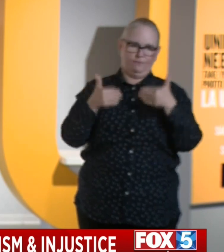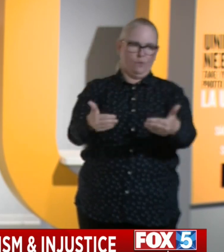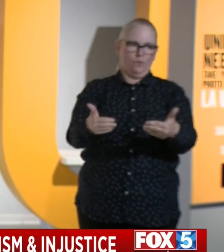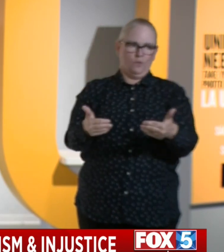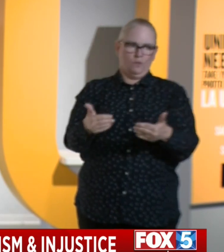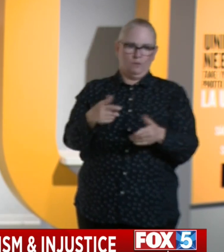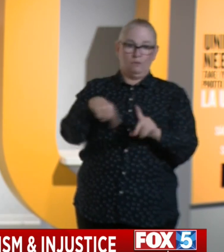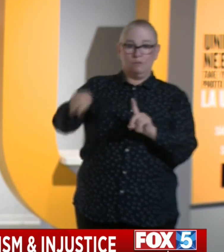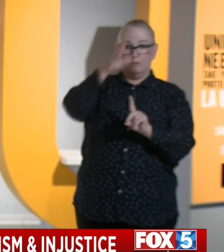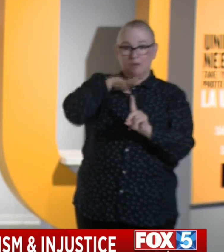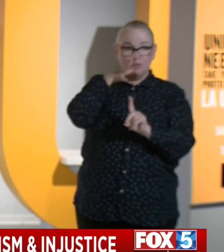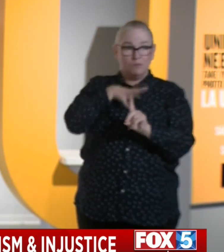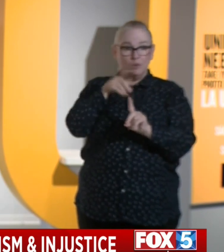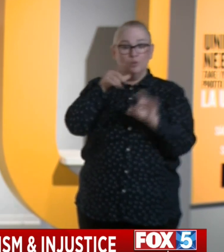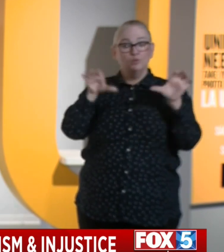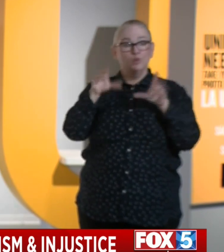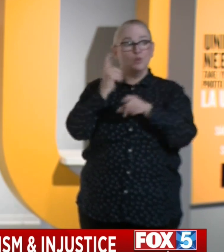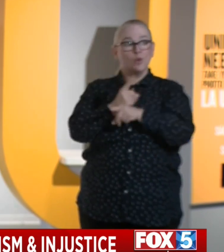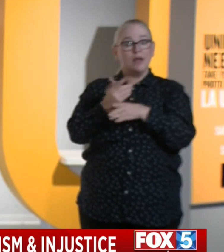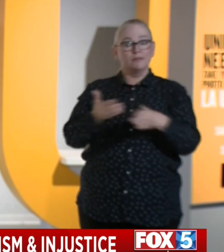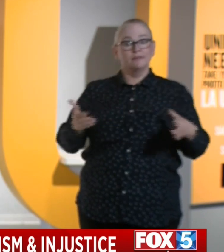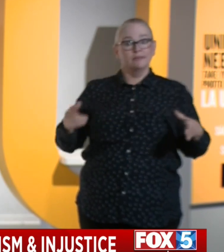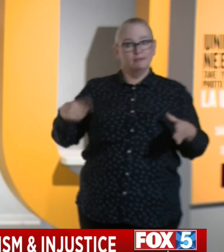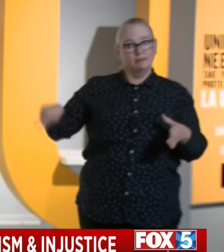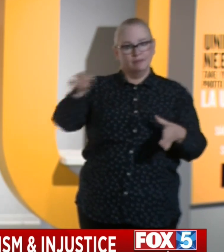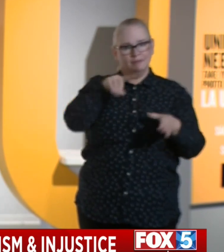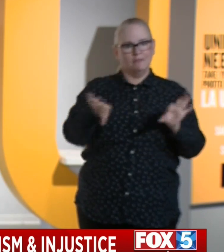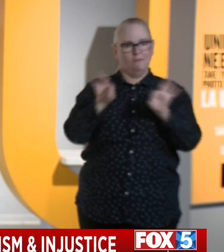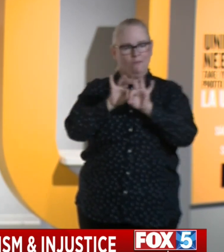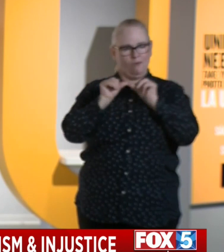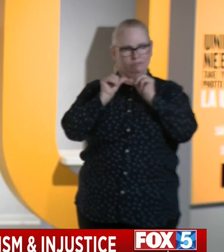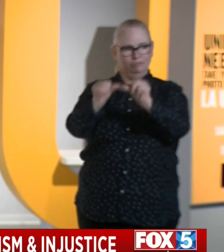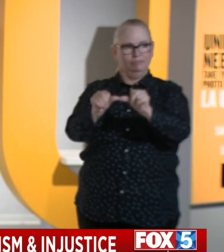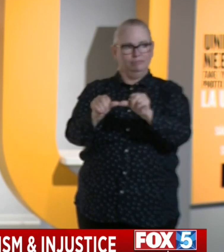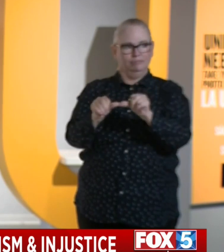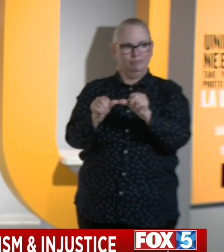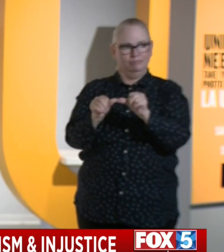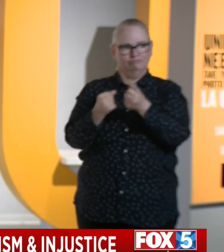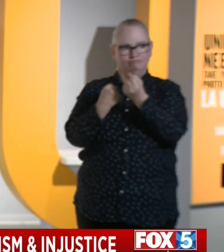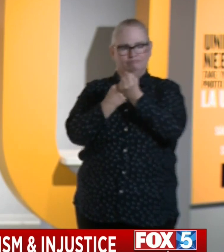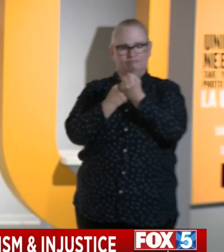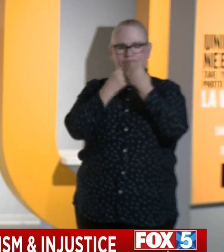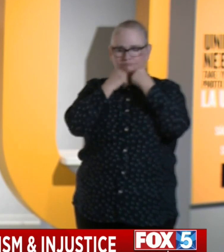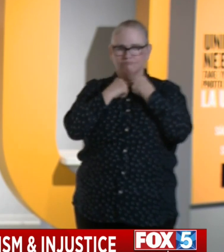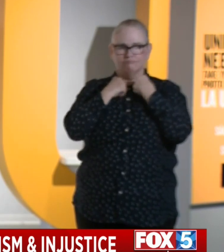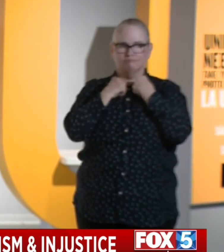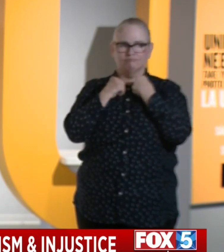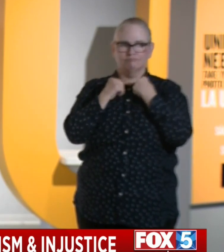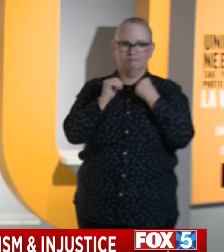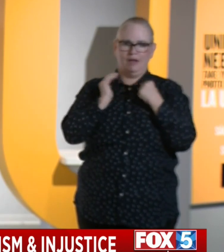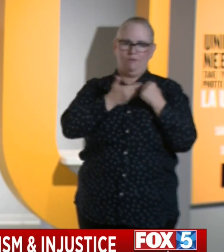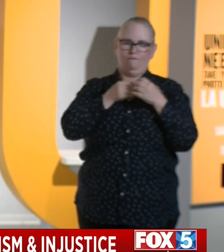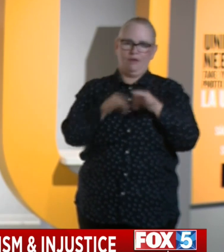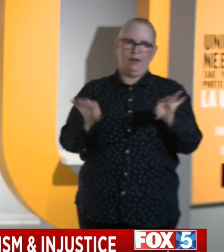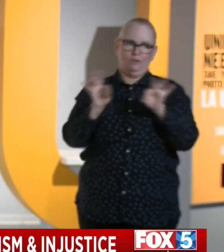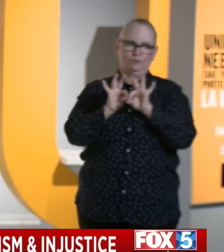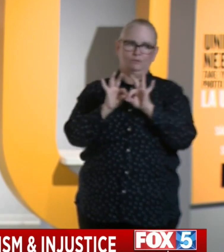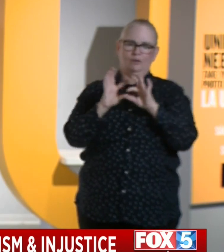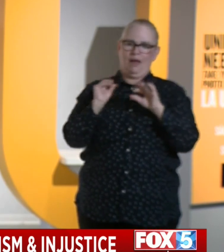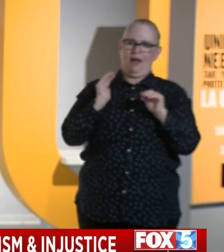want to do the right thing and uphold the sanctity of life for all of California. I'm ready to work.